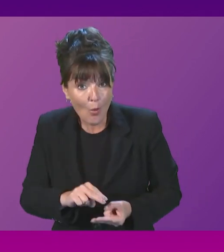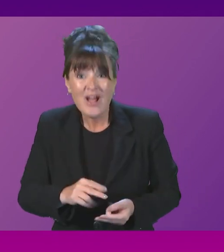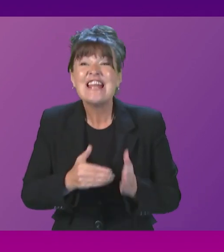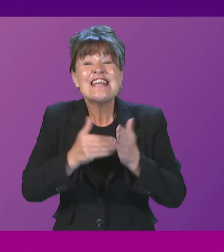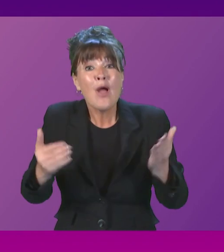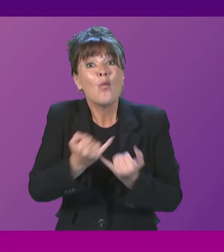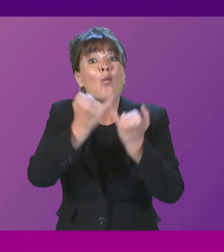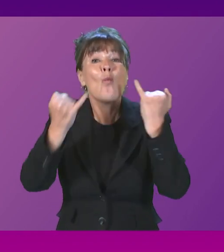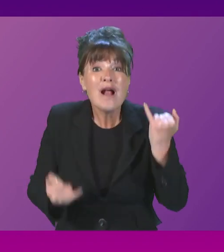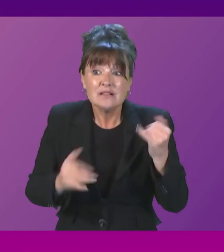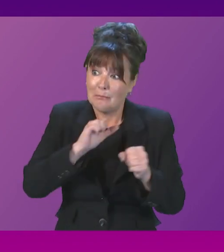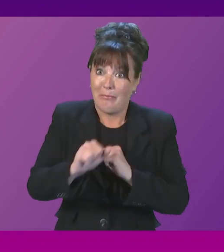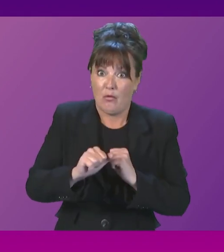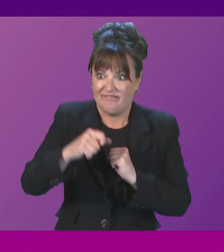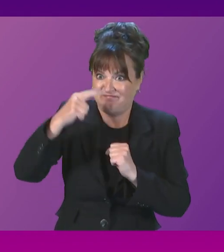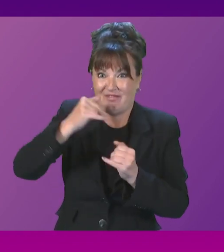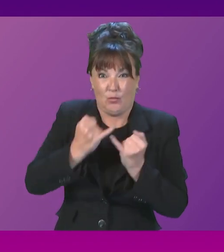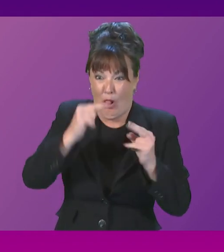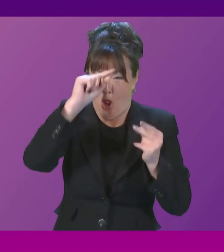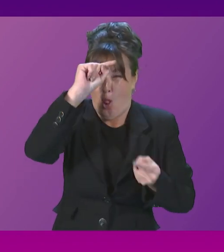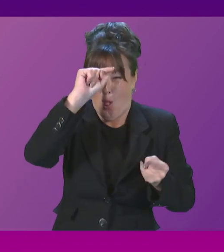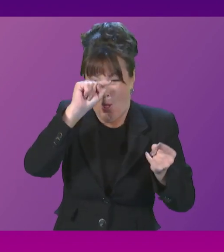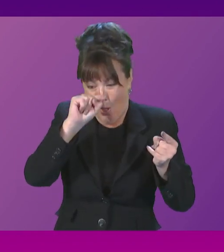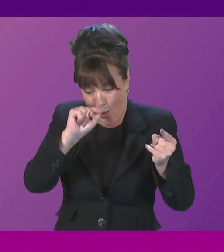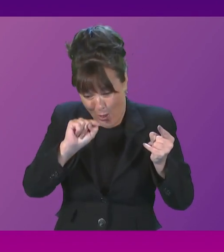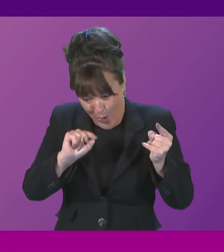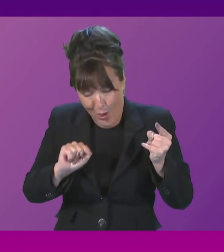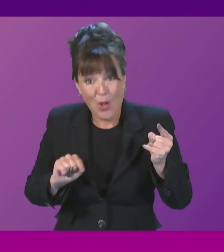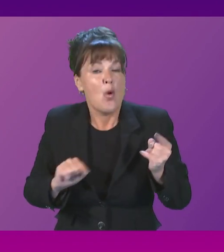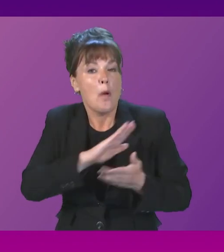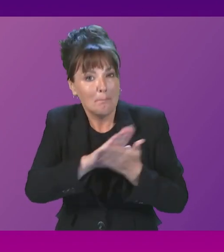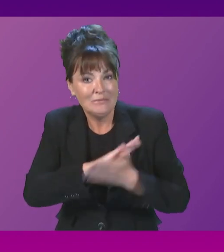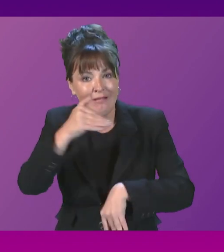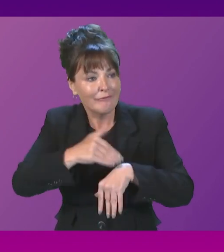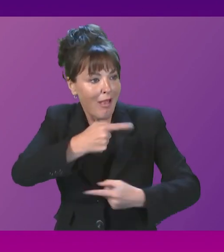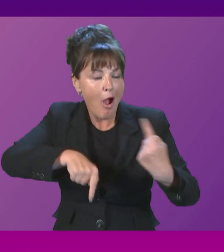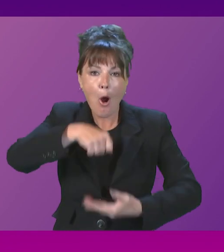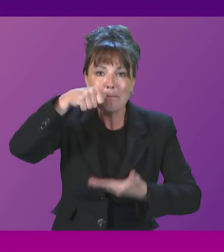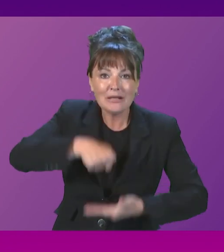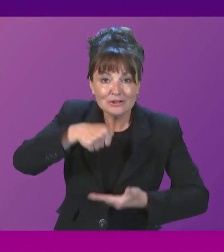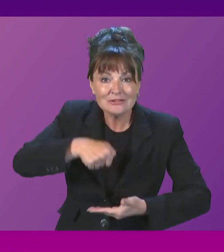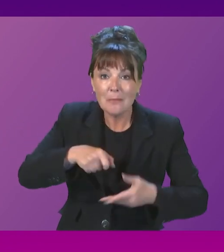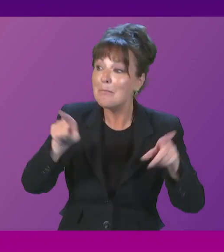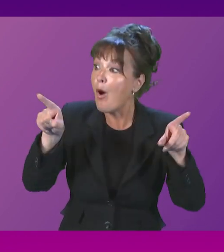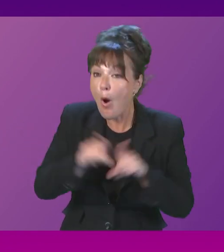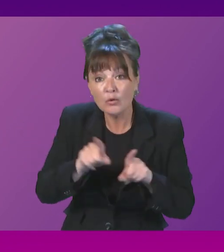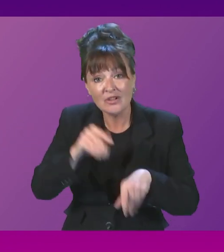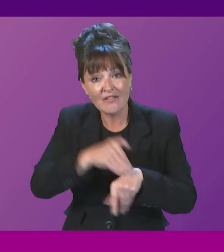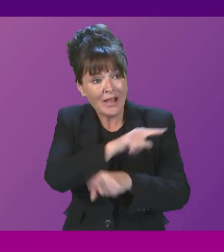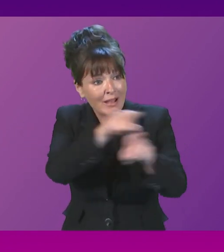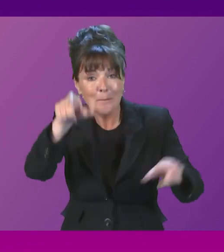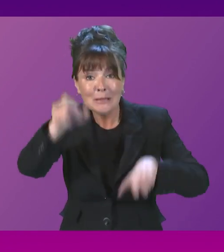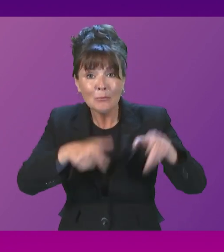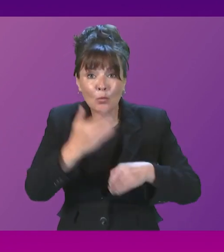risk of more real-term reductions, not just in the Scottish Government's budget, but, of course, also for the incomes of already struggling households